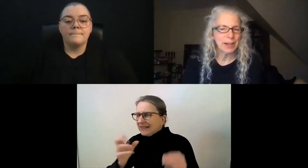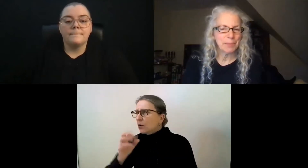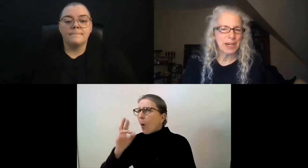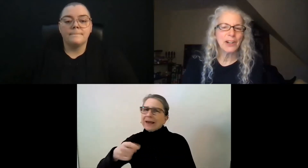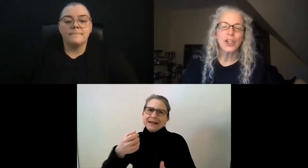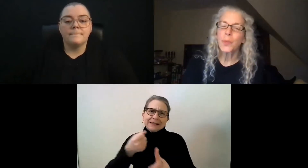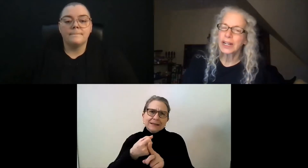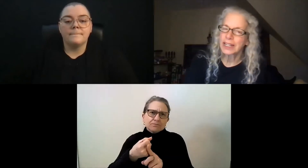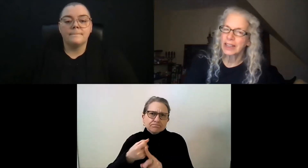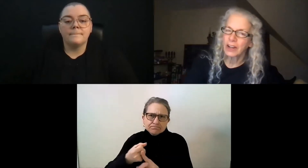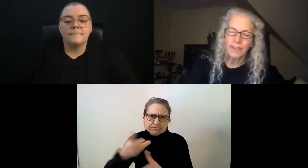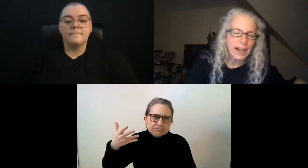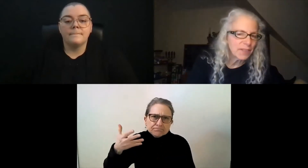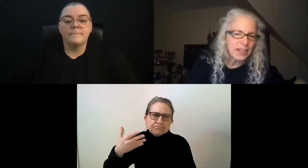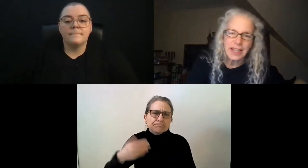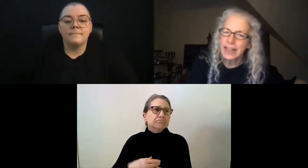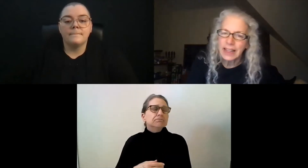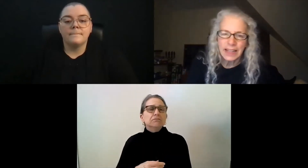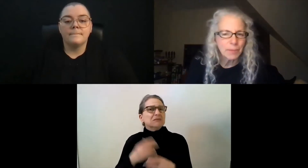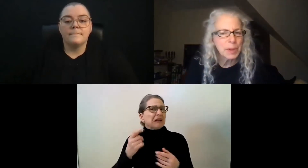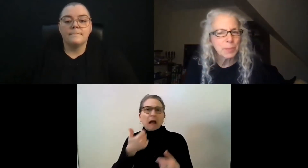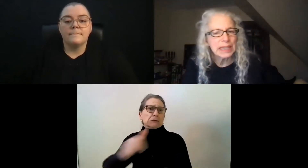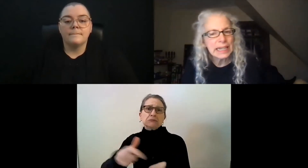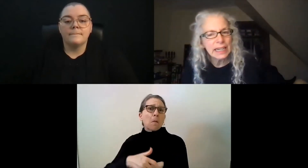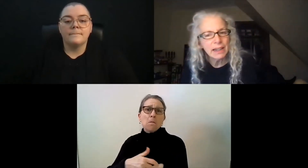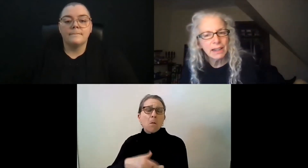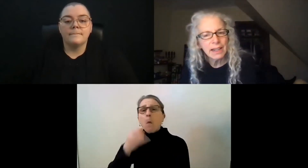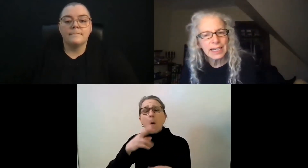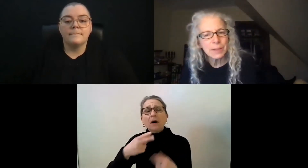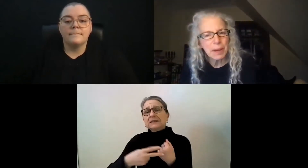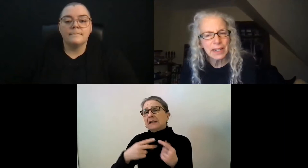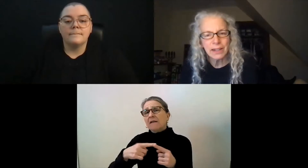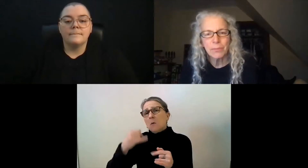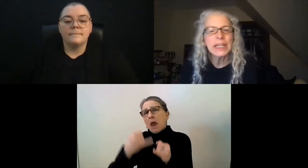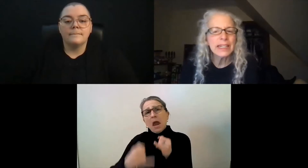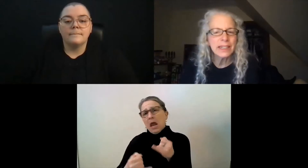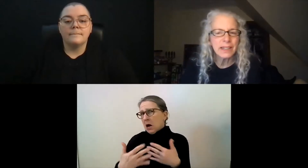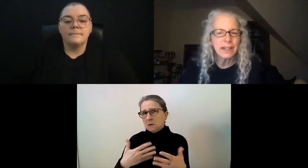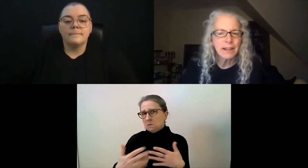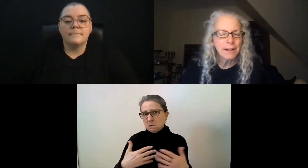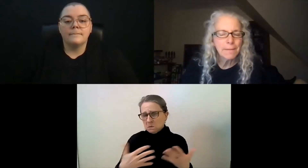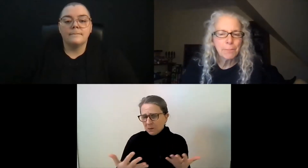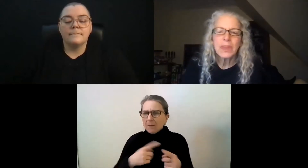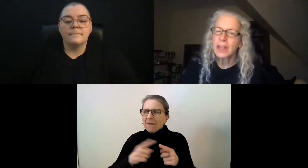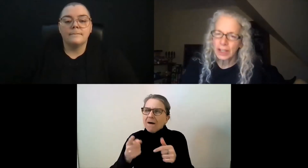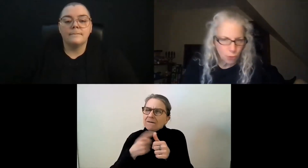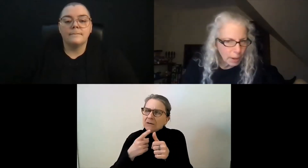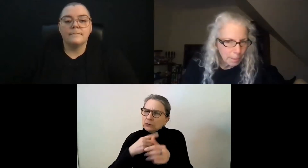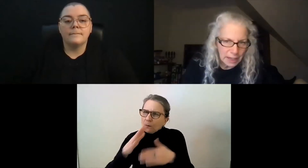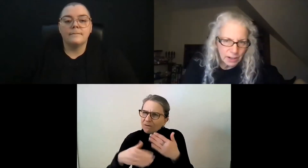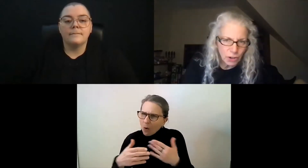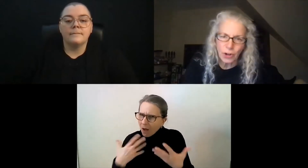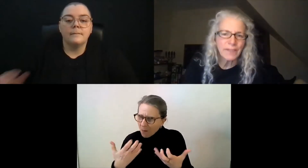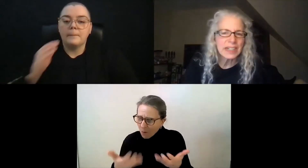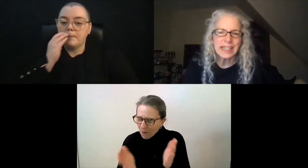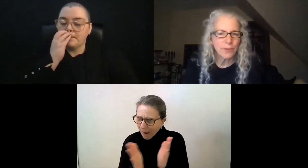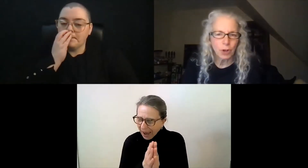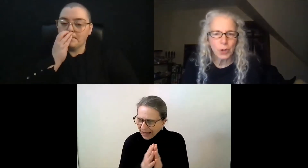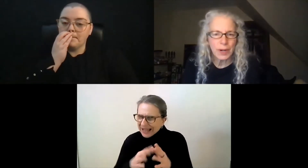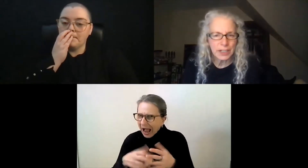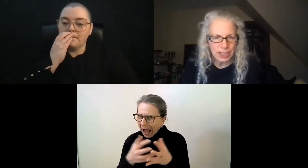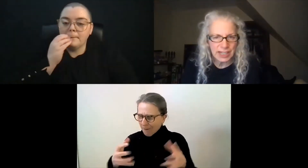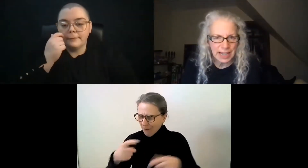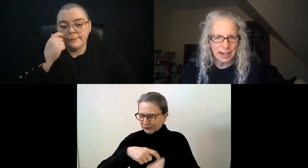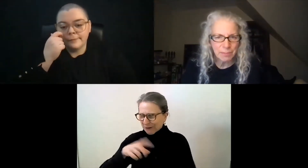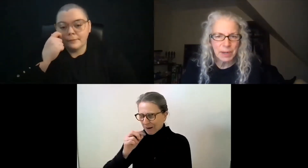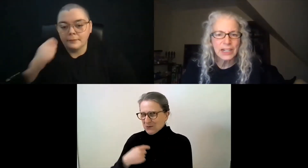be a good thing. But I just wanted to clarify if there's anything that people need expanded, please interrupt me. You don't have to save all